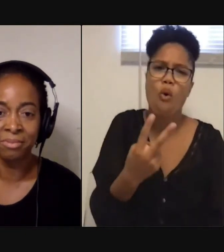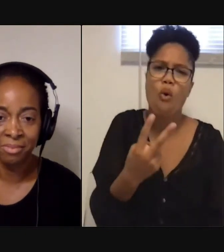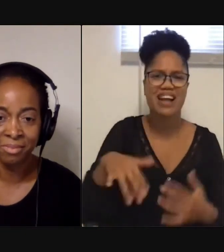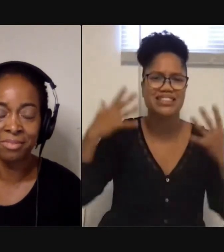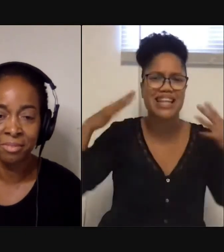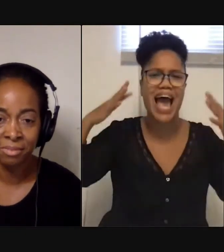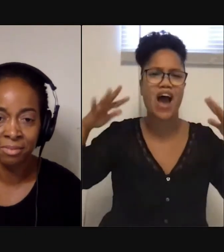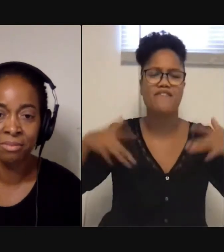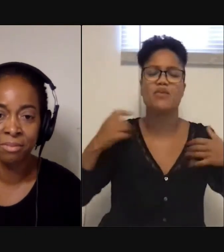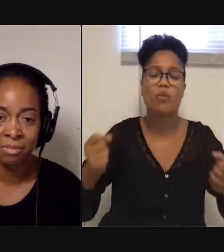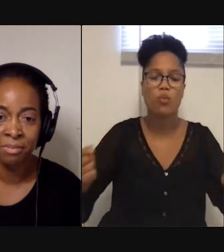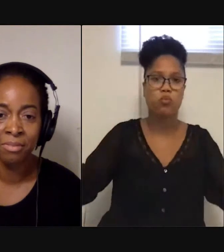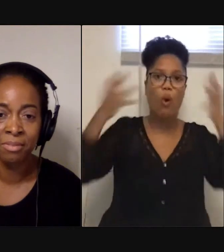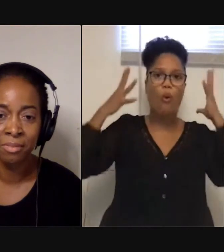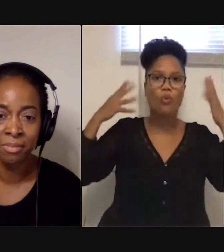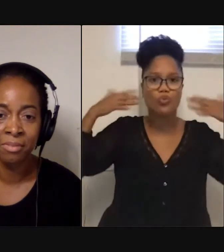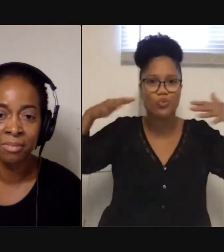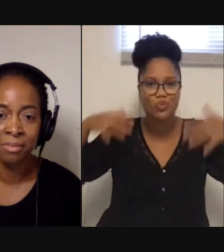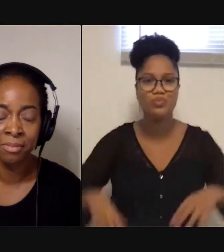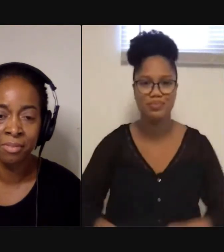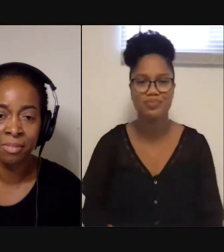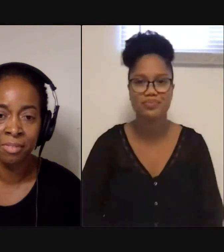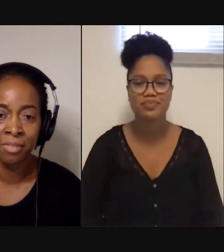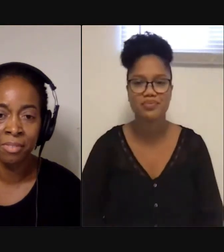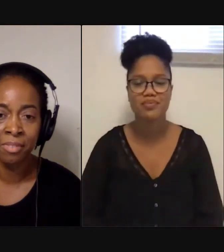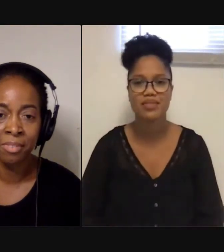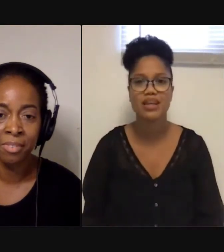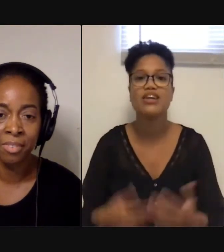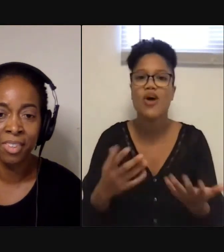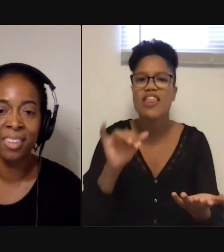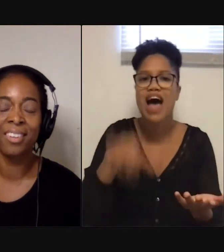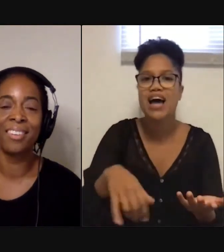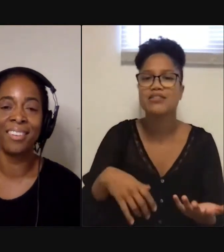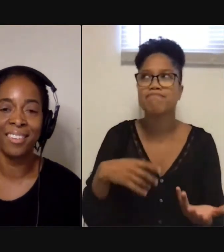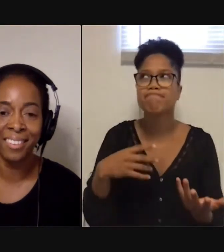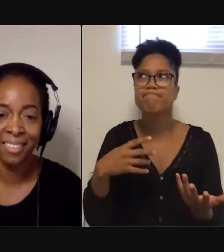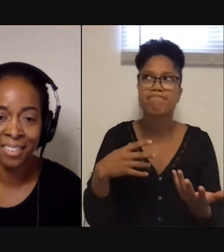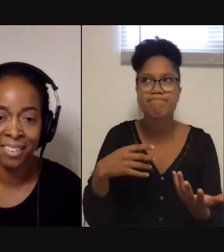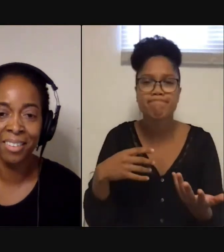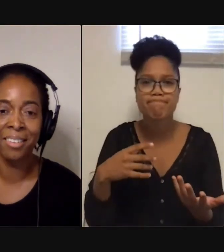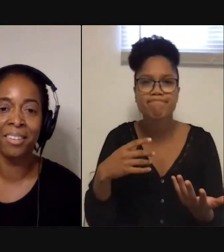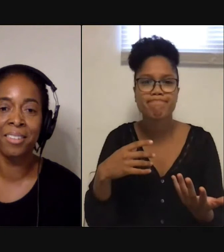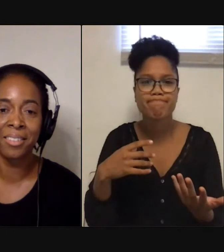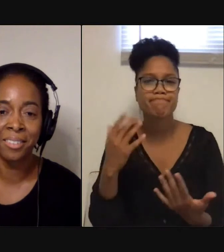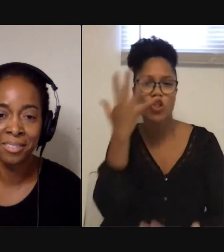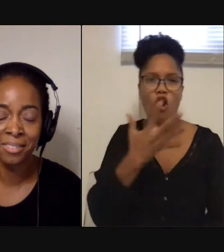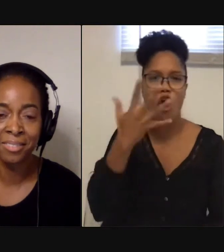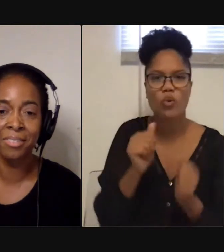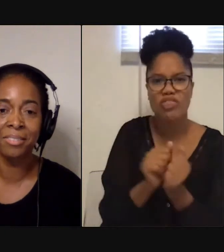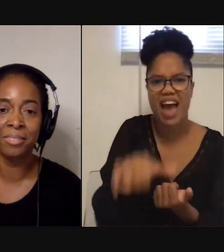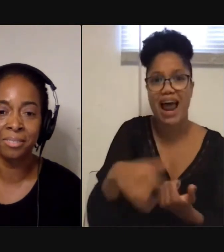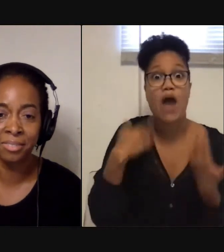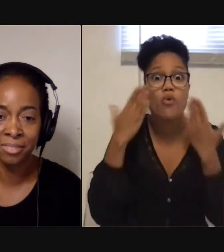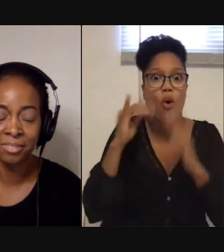mean? So a lot of what I'm trying to capture is this, I guess, go-go aesthetic through the poetry, which is, it's terribly difficult to do. And I don't know if I achieve that